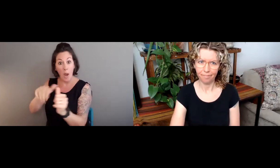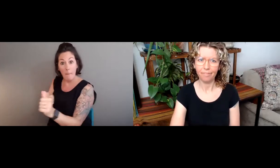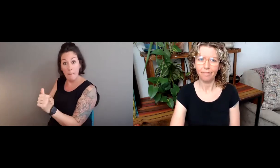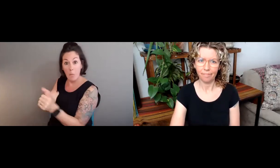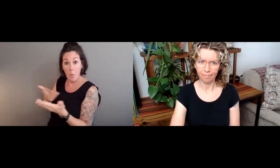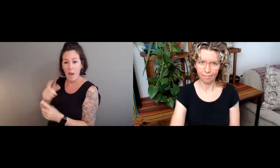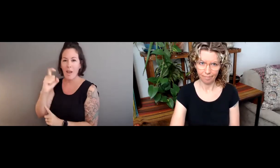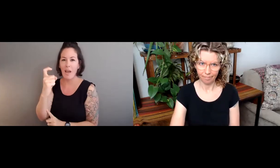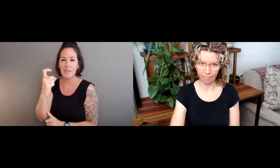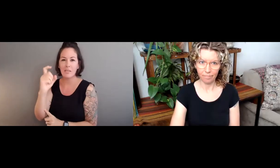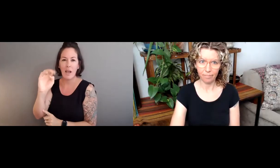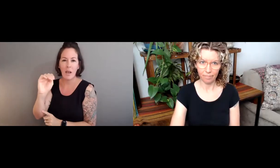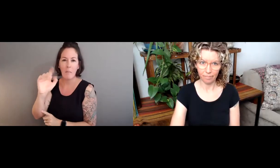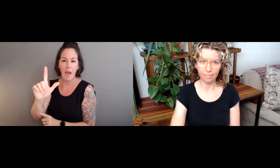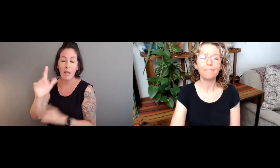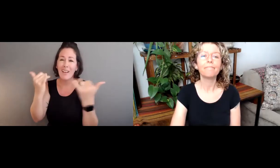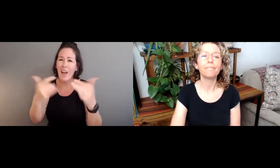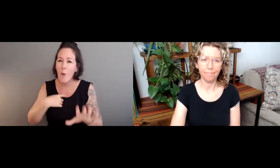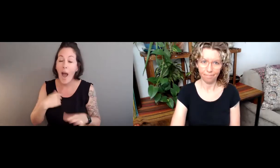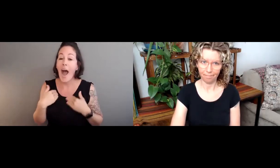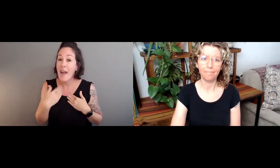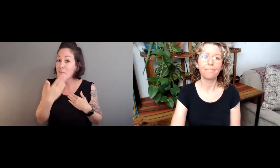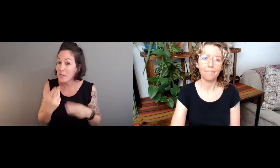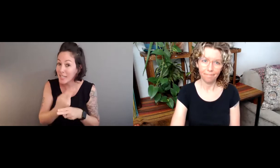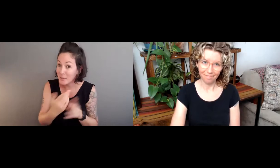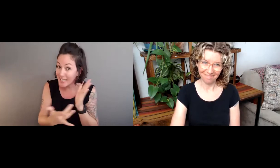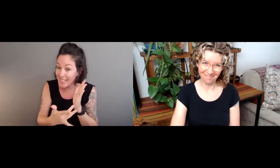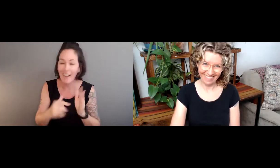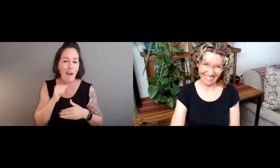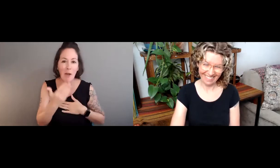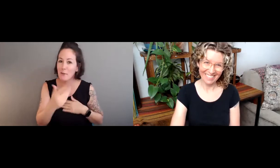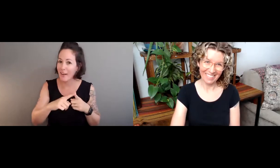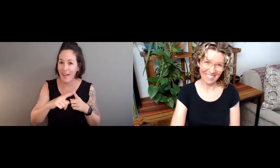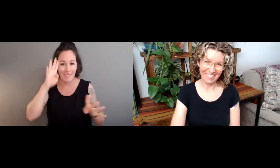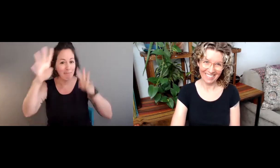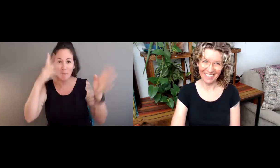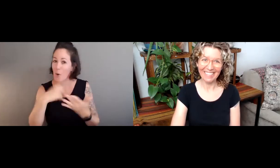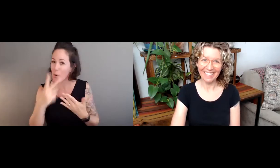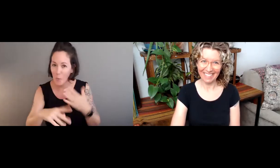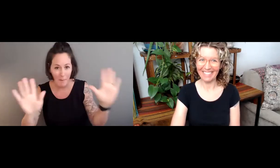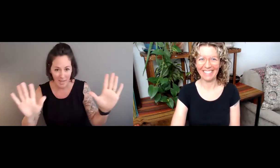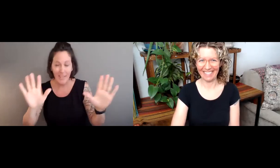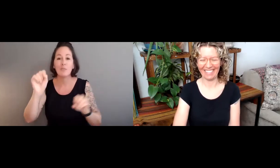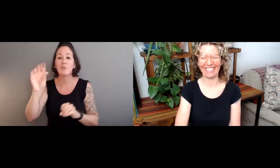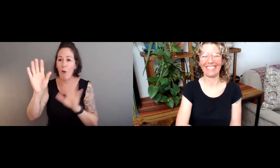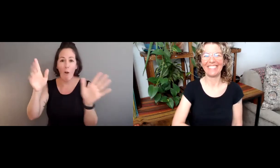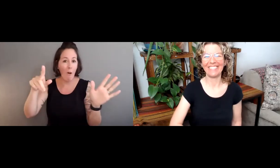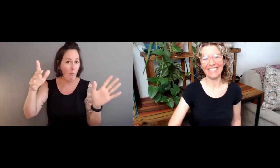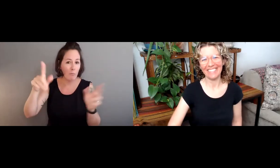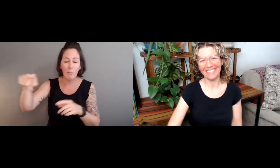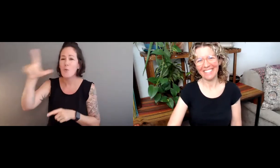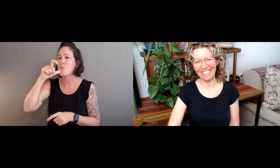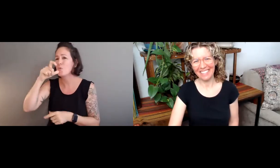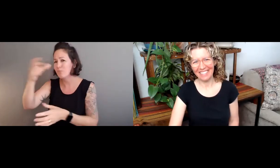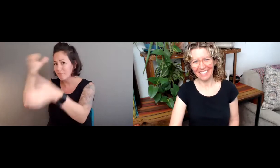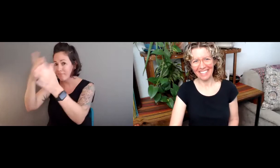basically add annotations. That program is built on XML. I'm not good at using technology or coming up